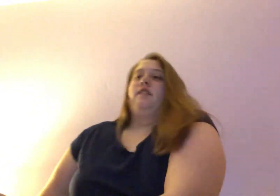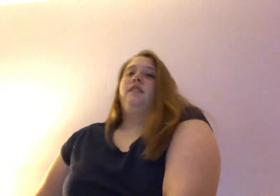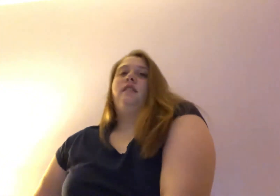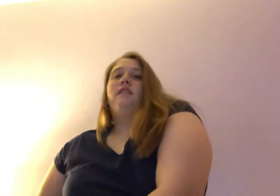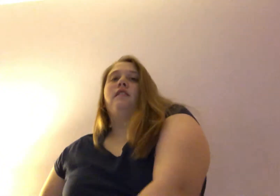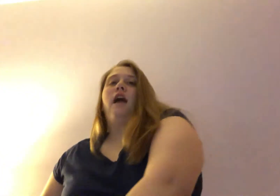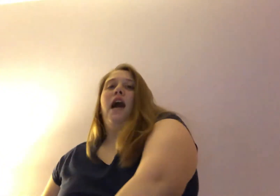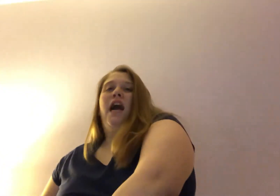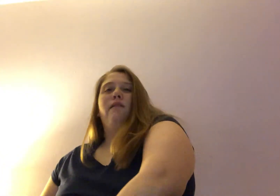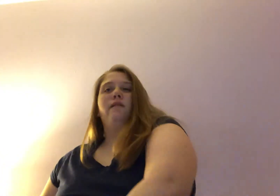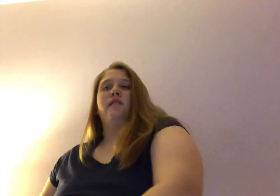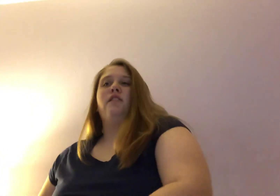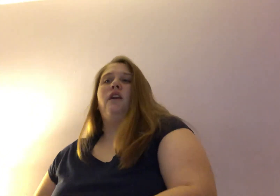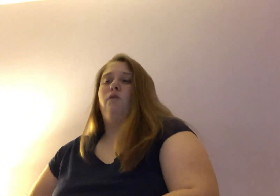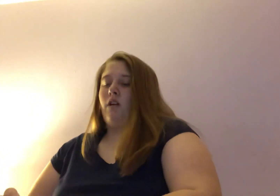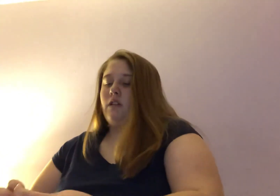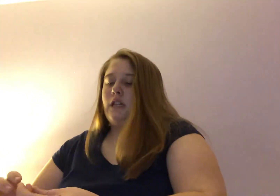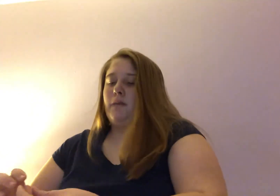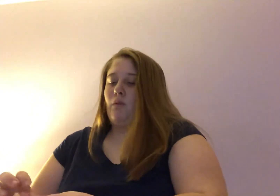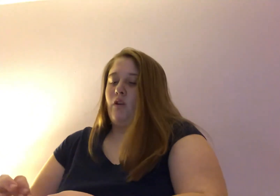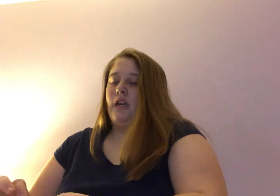And I just, like, I to learn more.